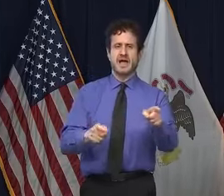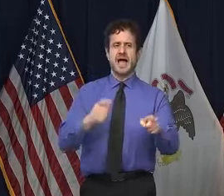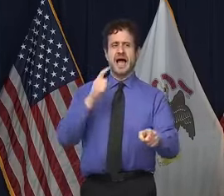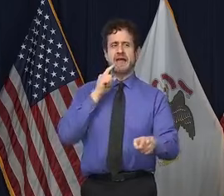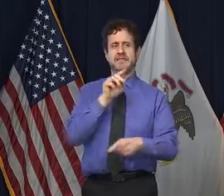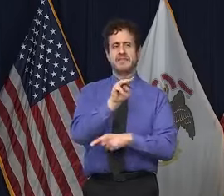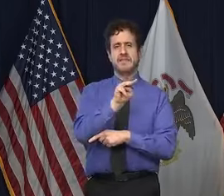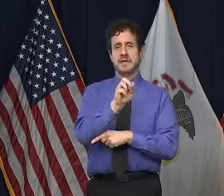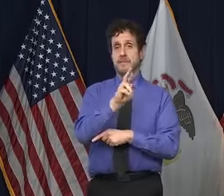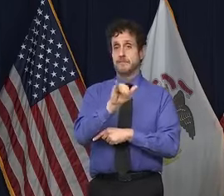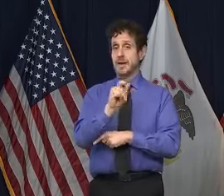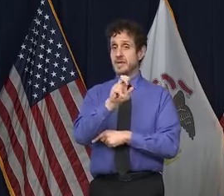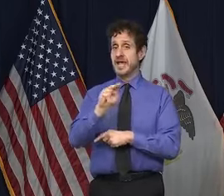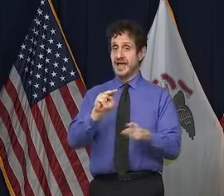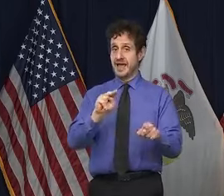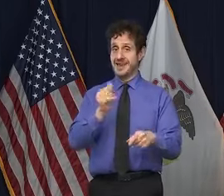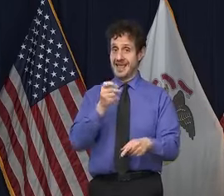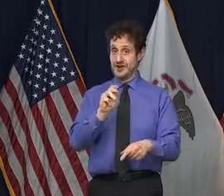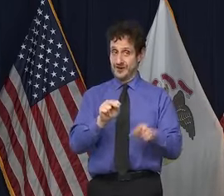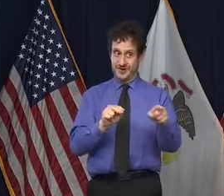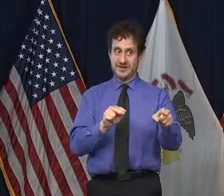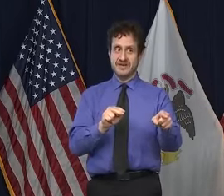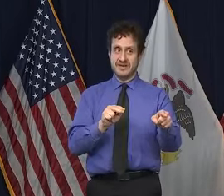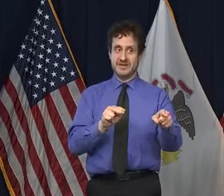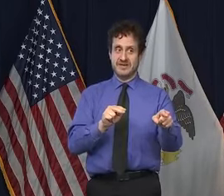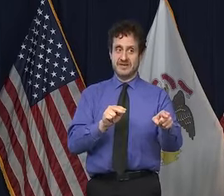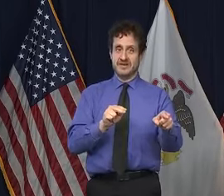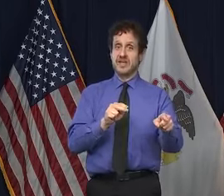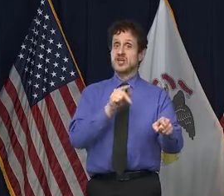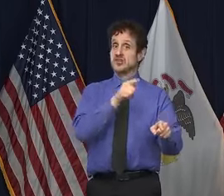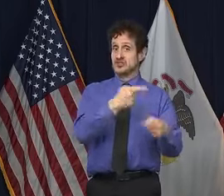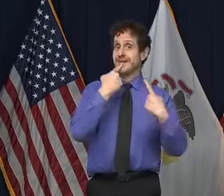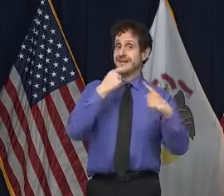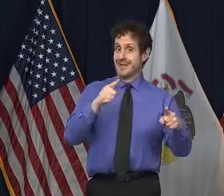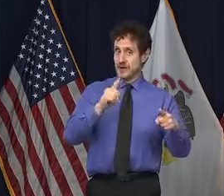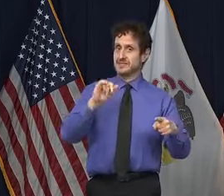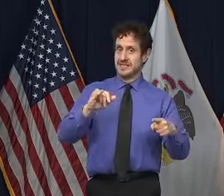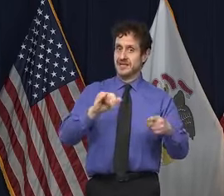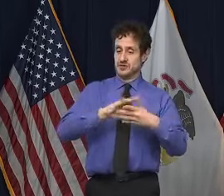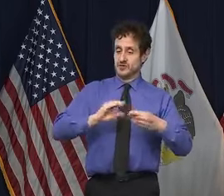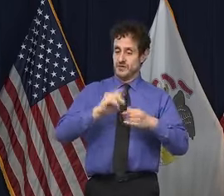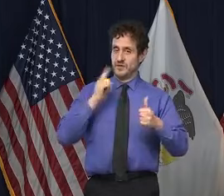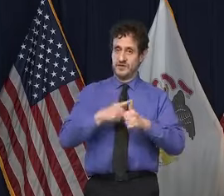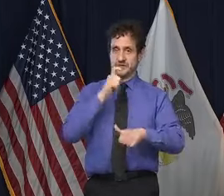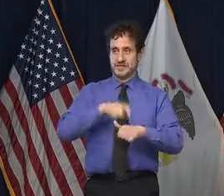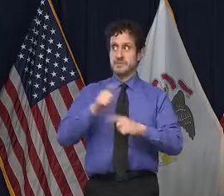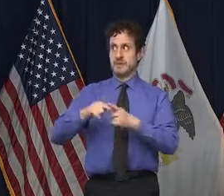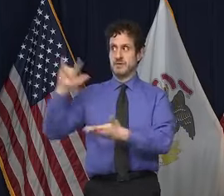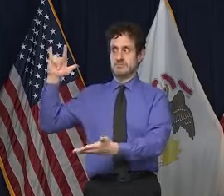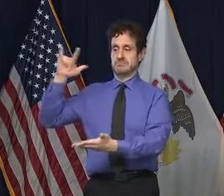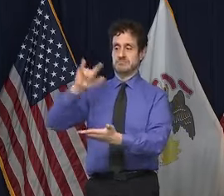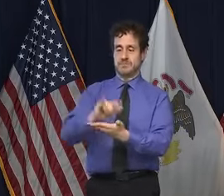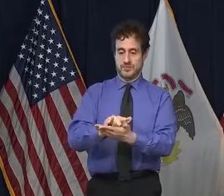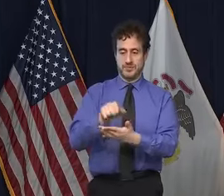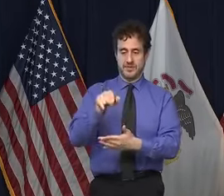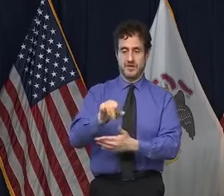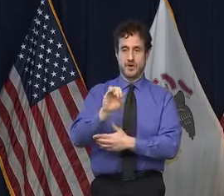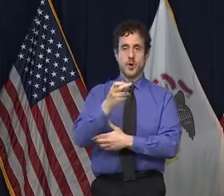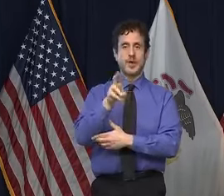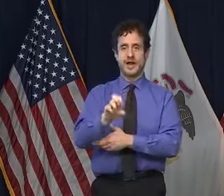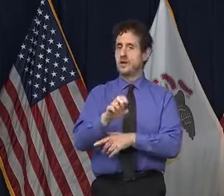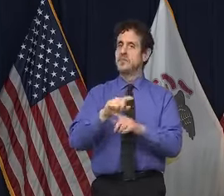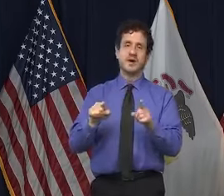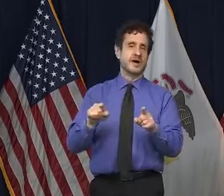Ahern who actually broke that story about the landing at O'Hare, but it didn't get